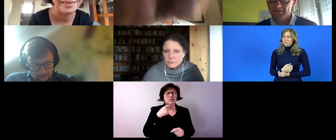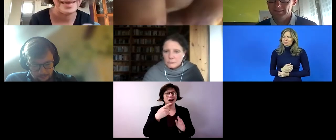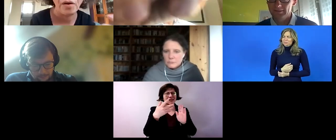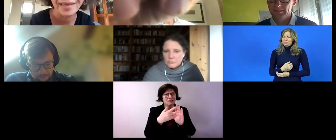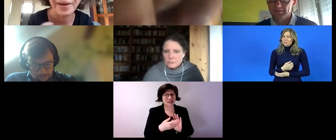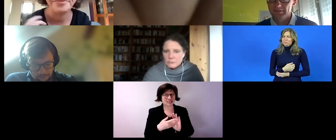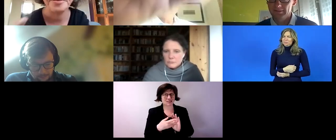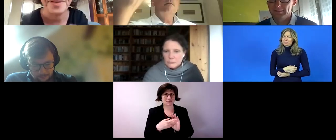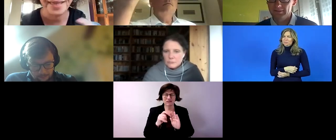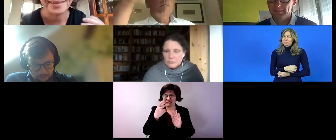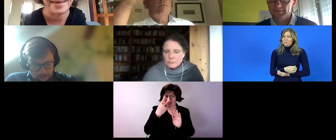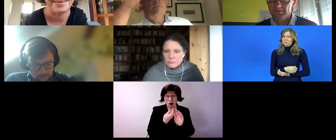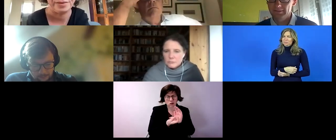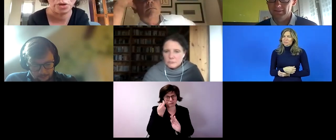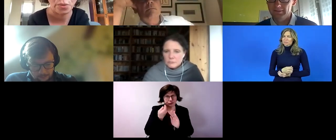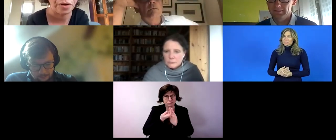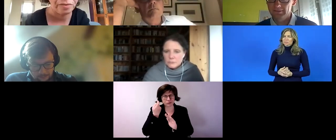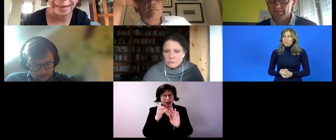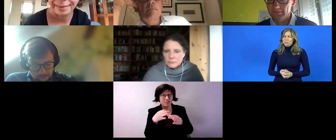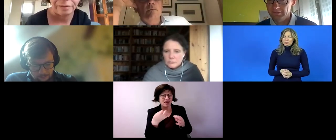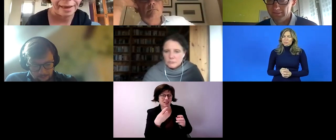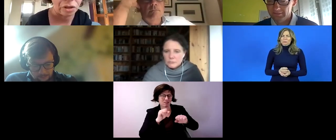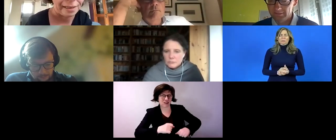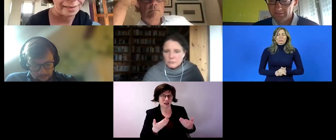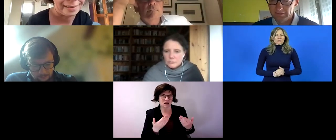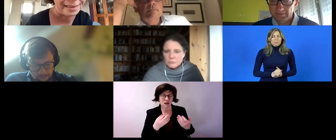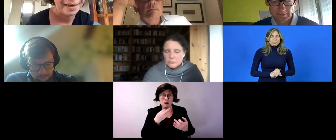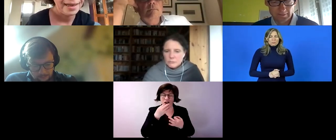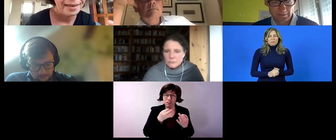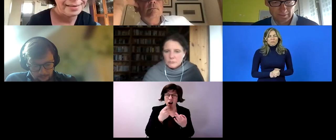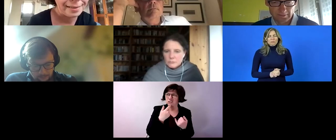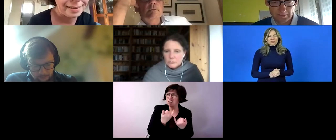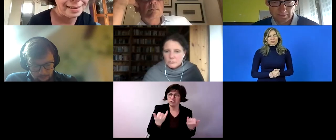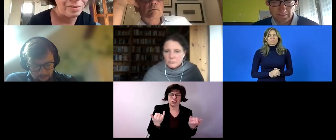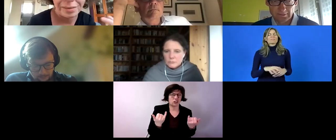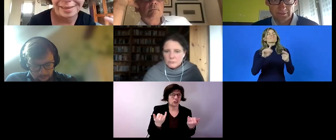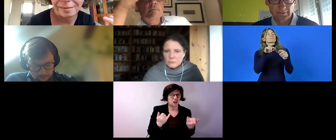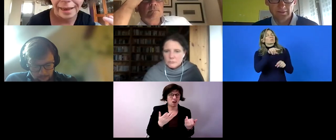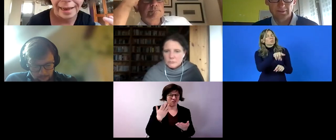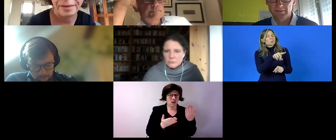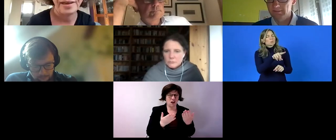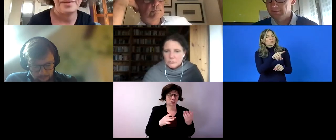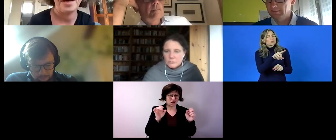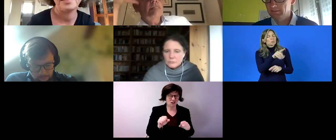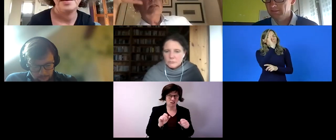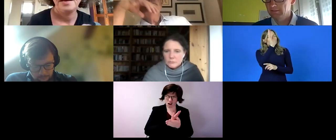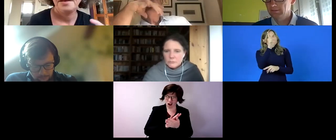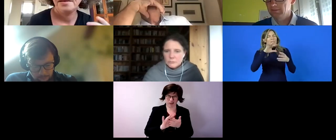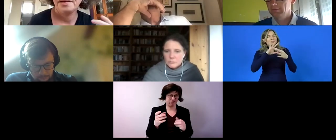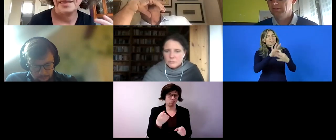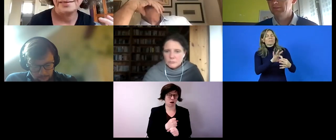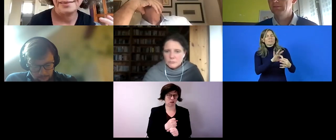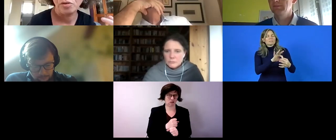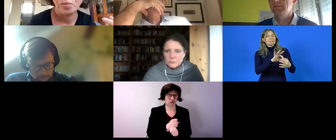you were talking about the profiling of um capacities